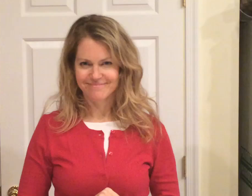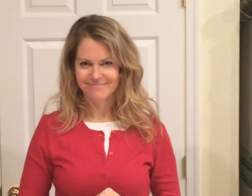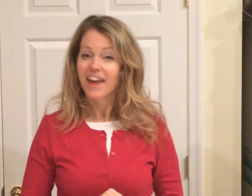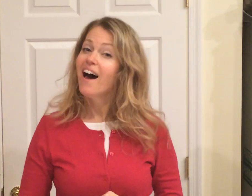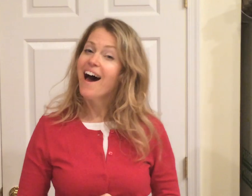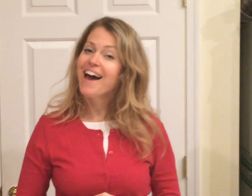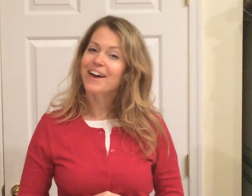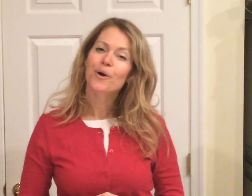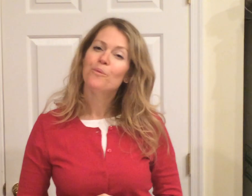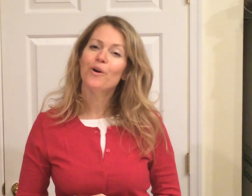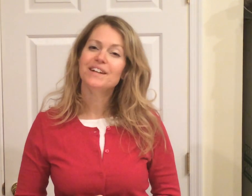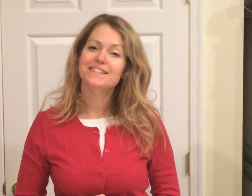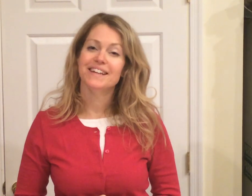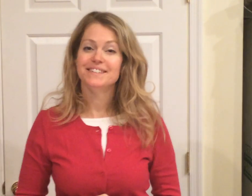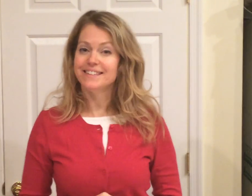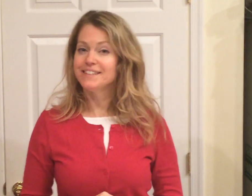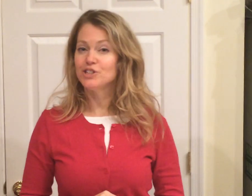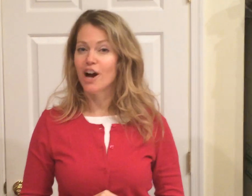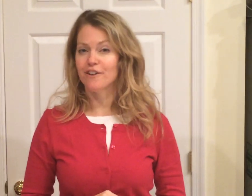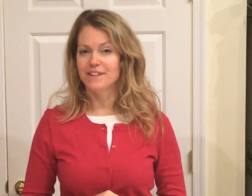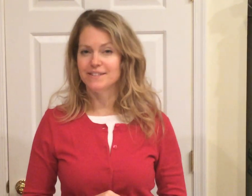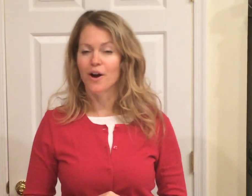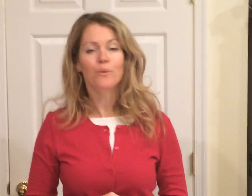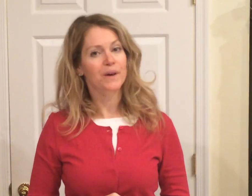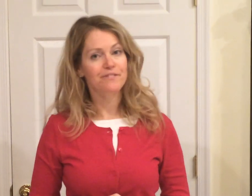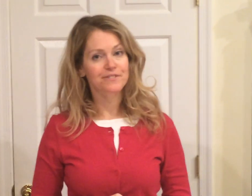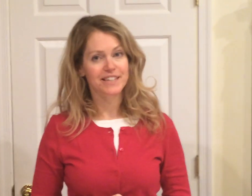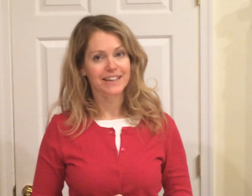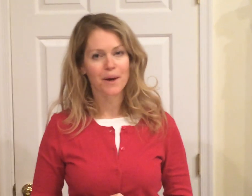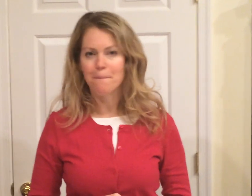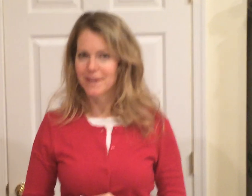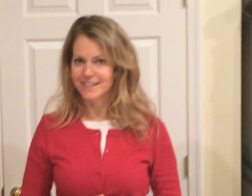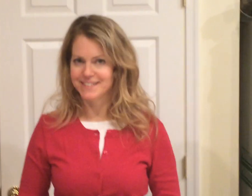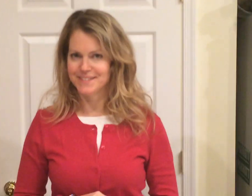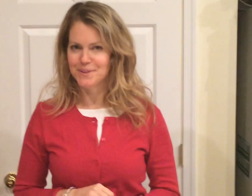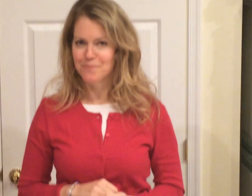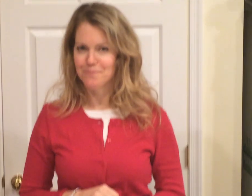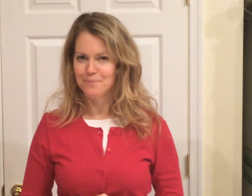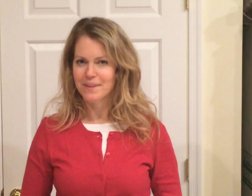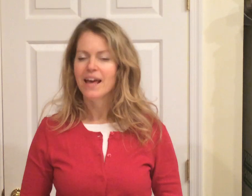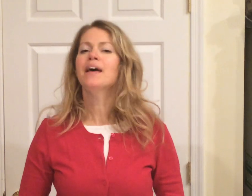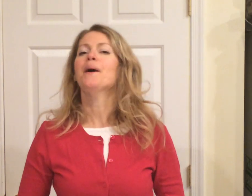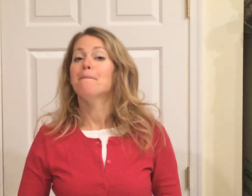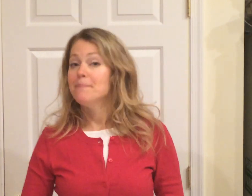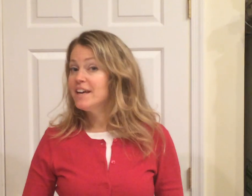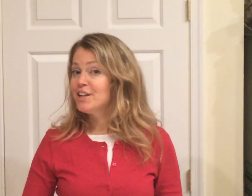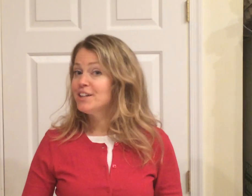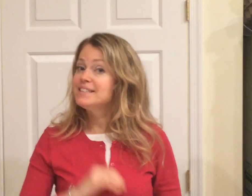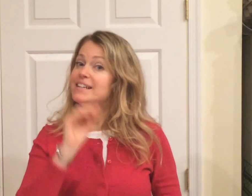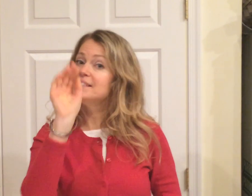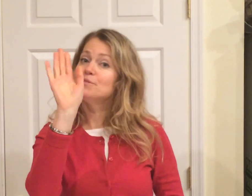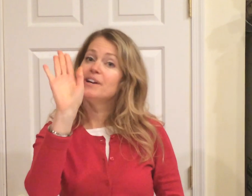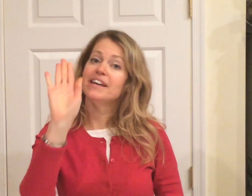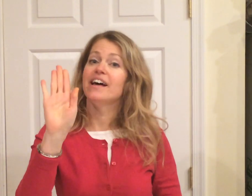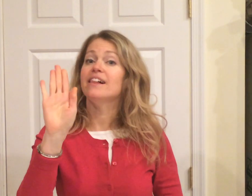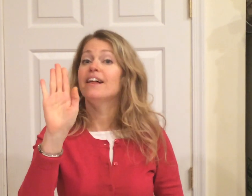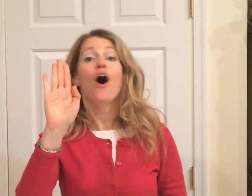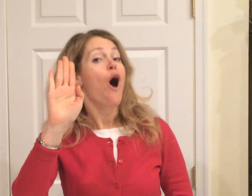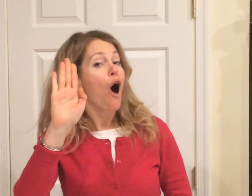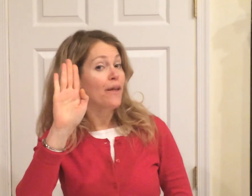Hi! We're going to sing CC Geography Song, Week 15, Middle East. Middle East is Israel on